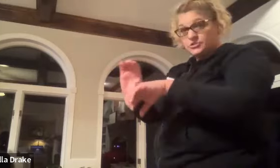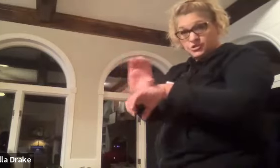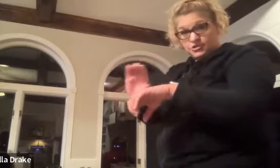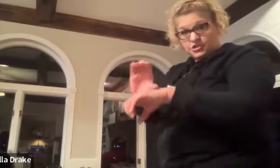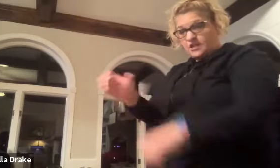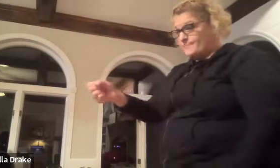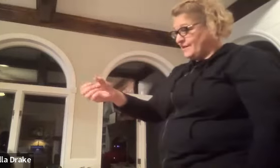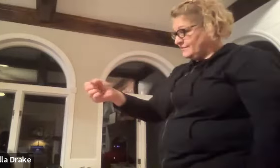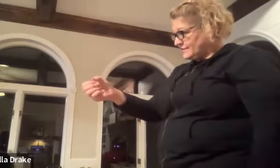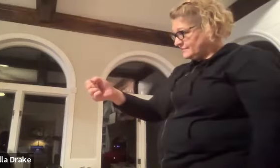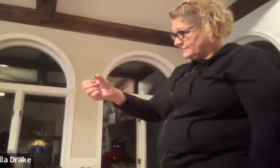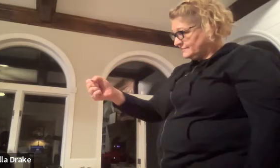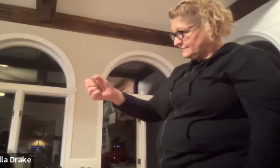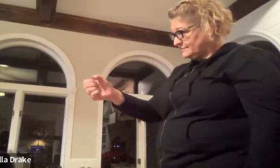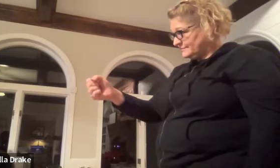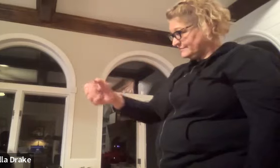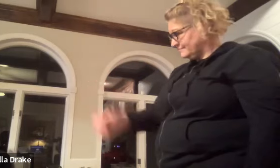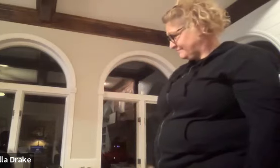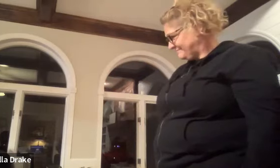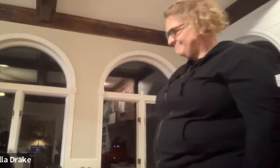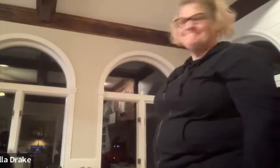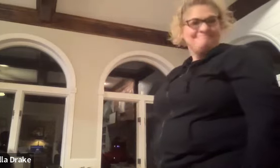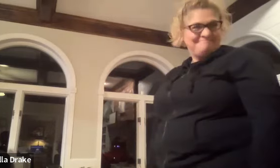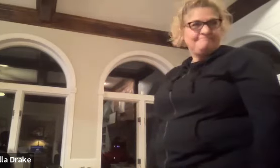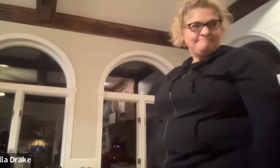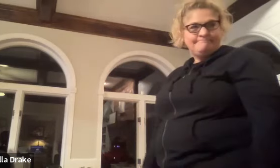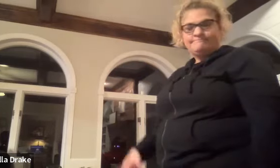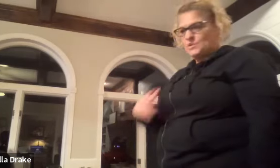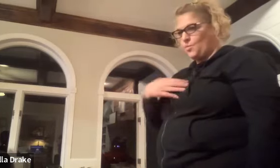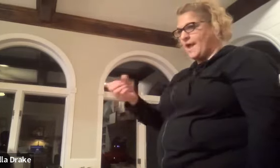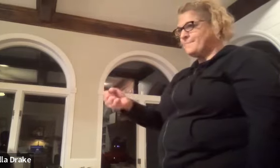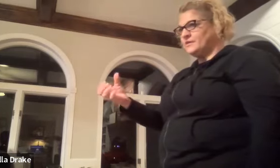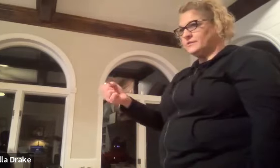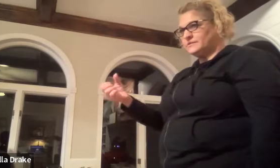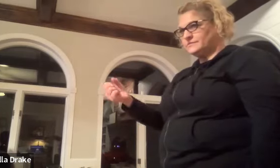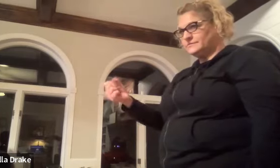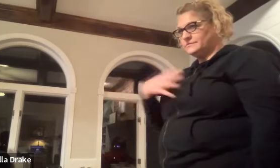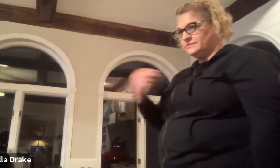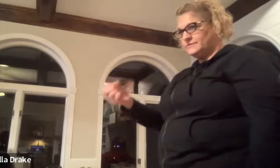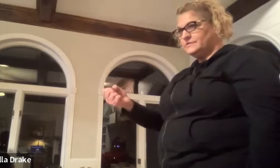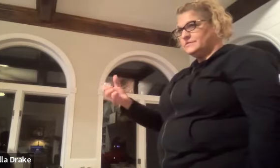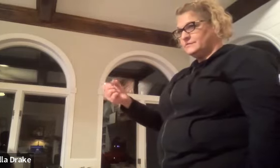chocolate milk oh okay that makes sense white milk uh